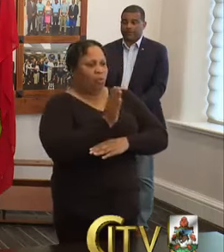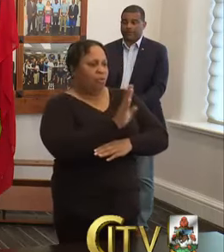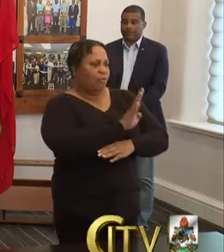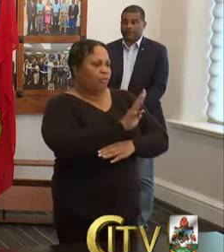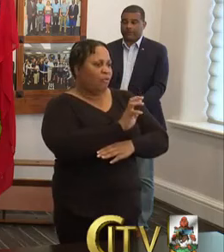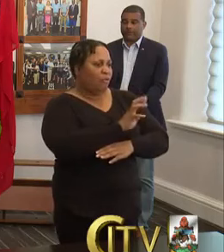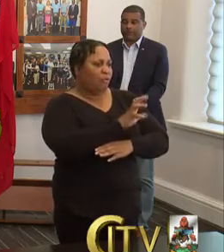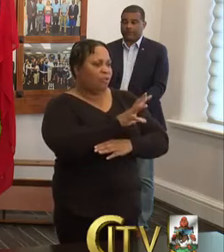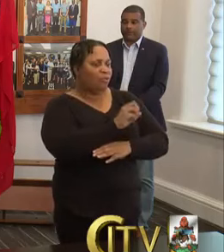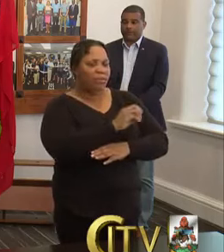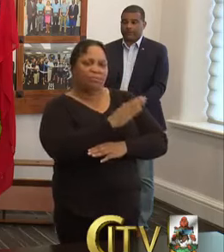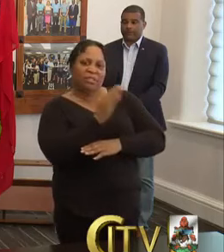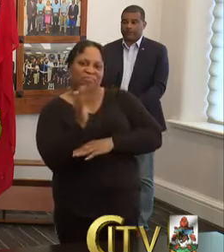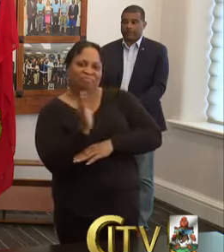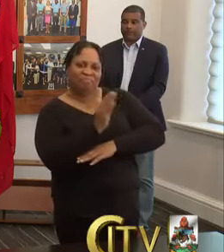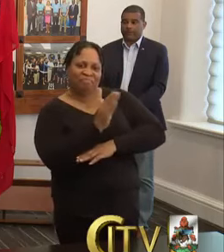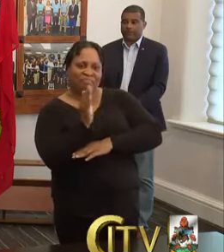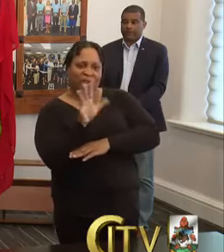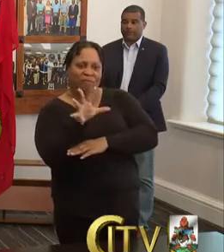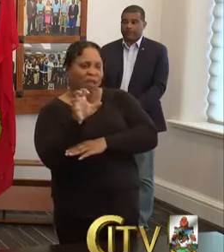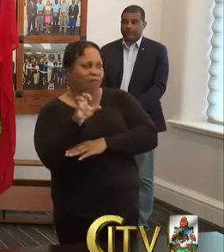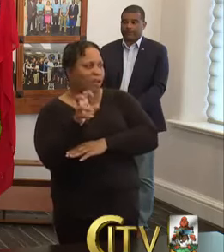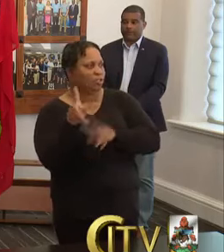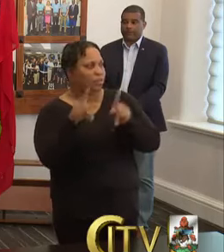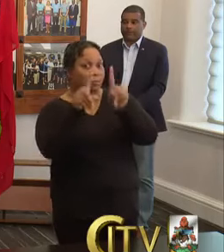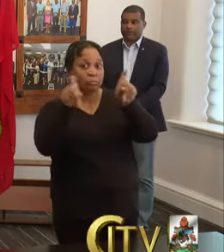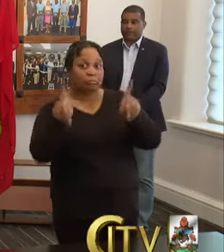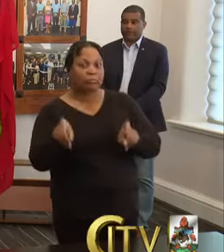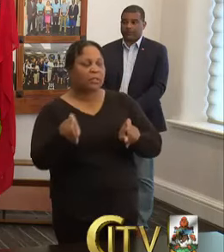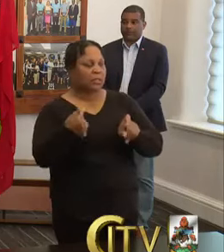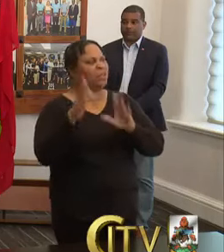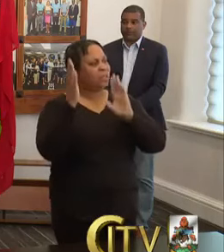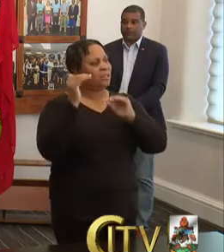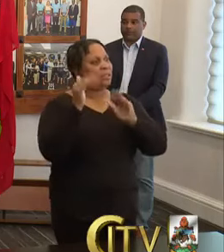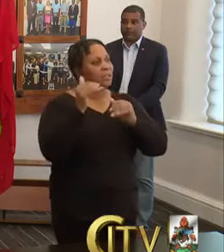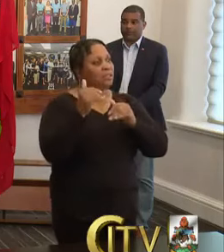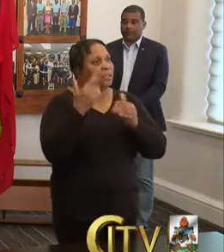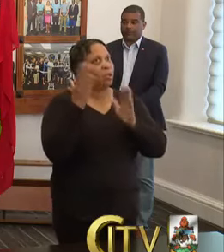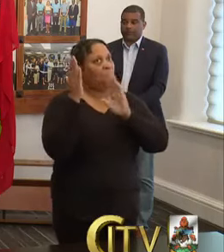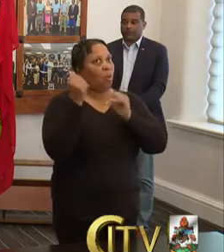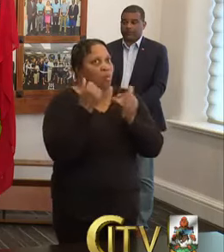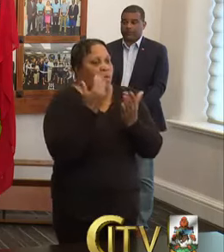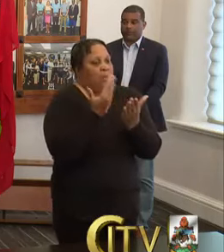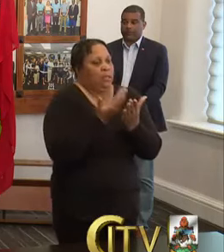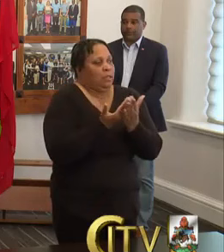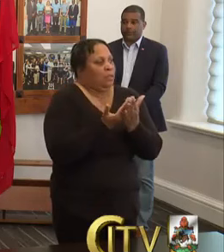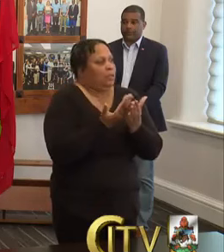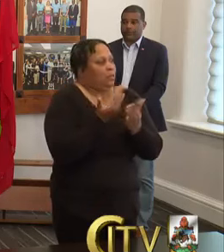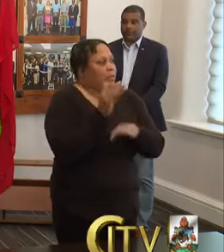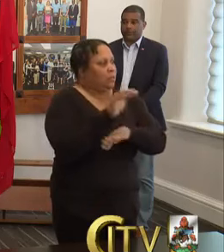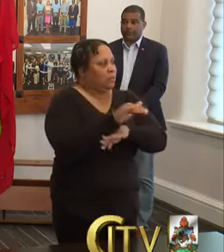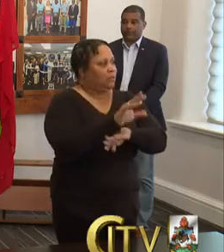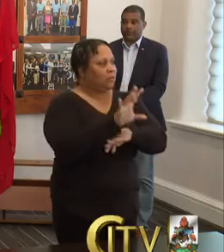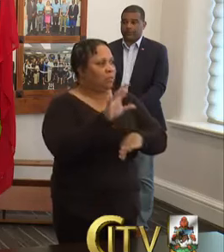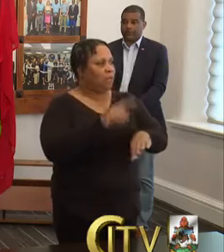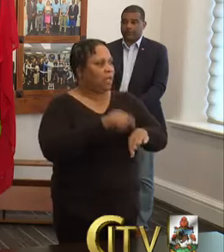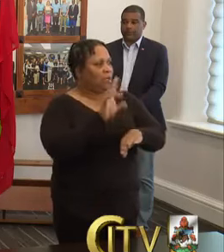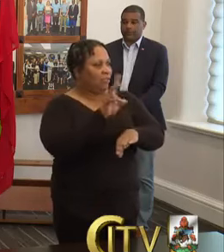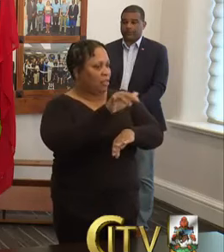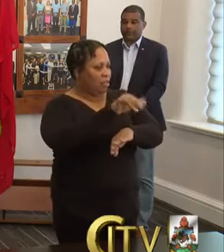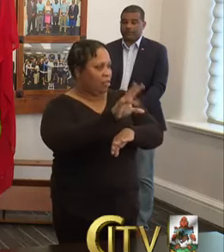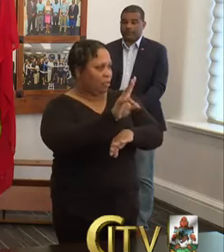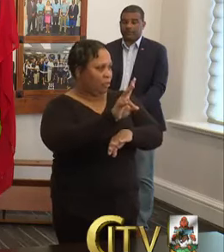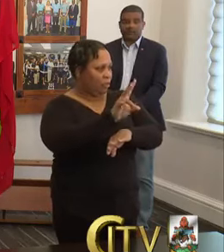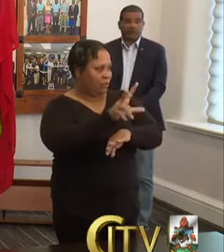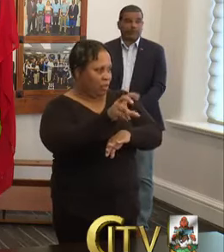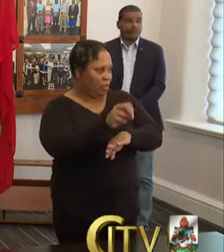500 persons to be tested. That was shipped yesterday. We're anticipating its arrival this evening at 7.30. It was shipped by FedEx. And any